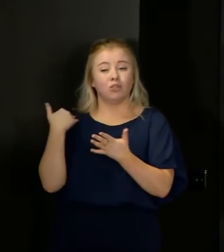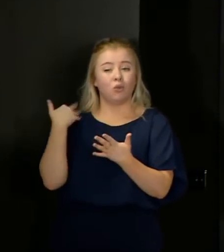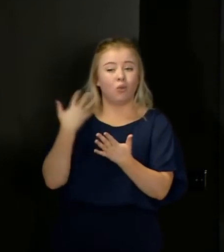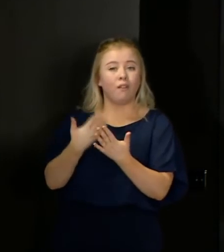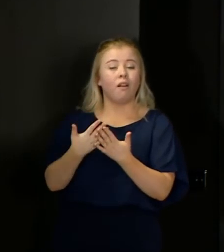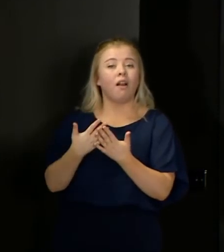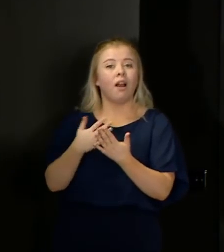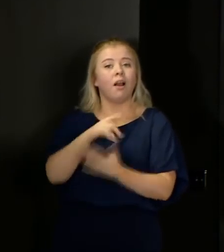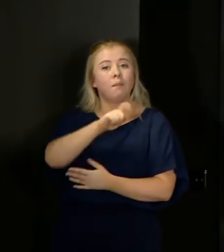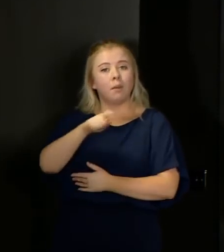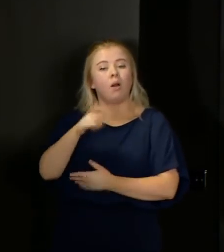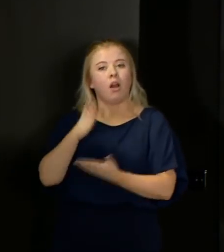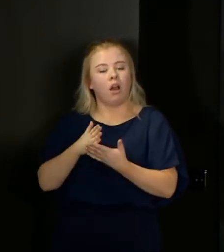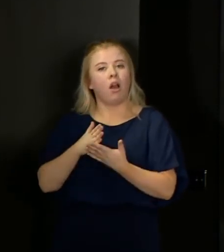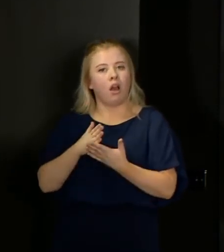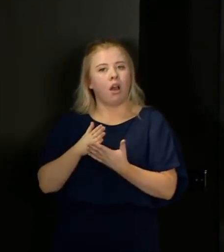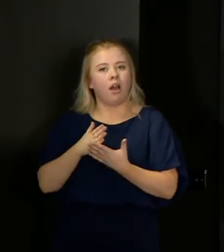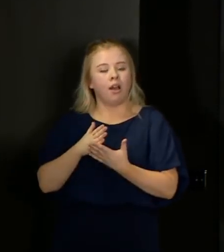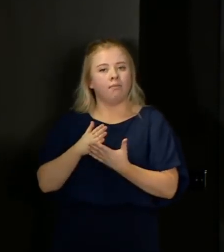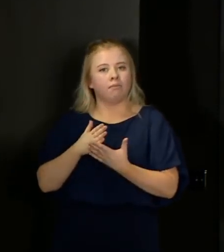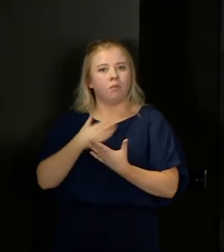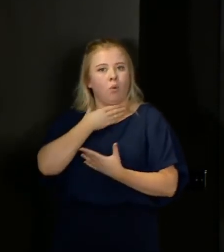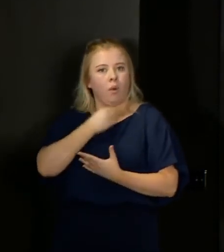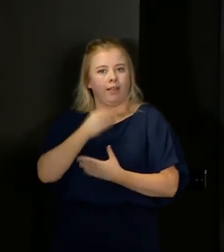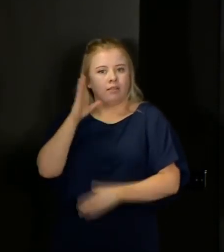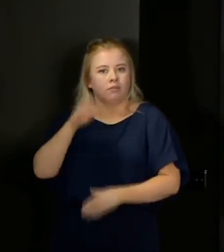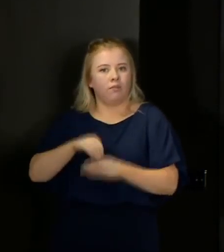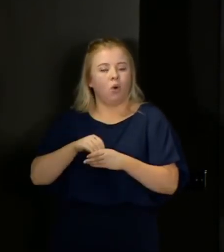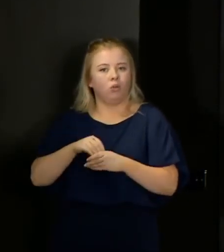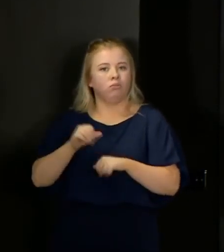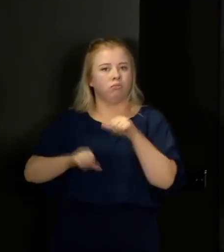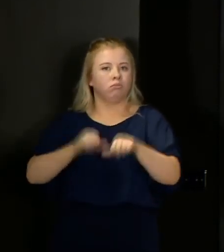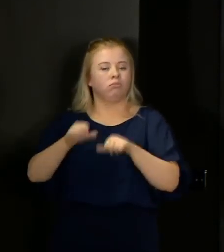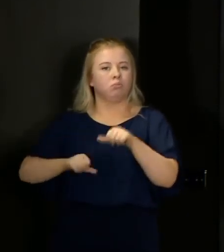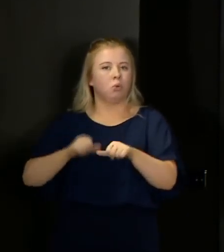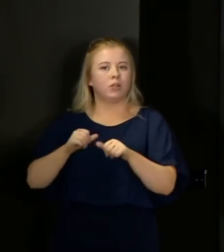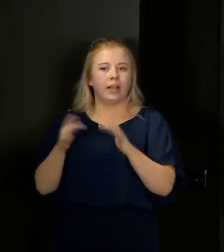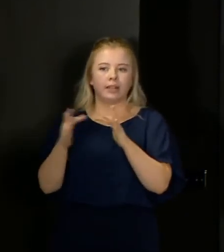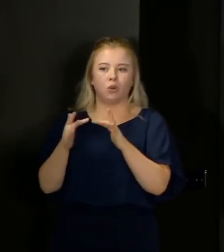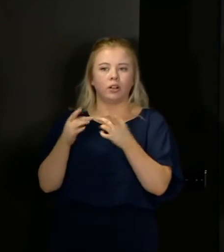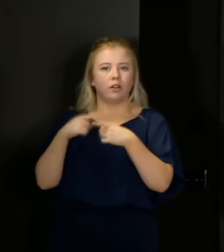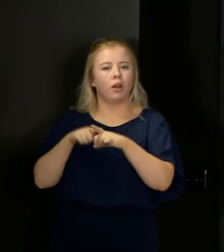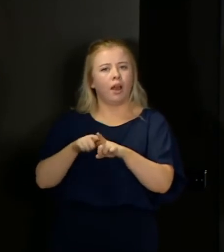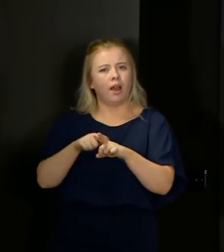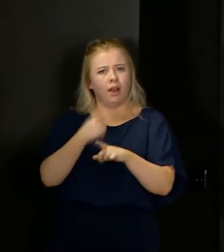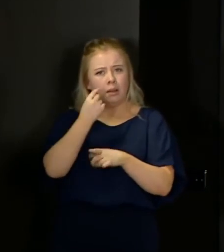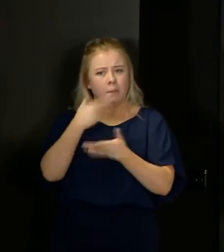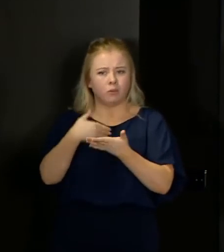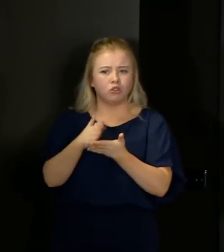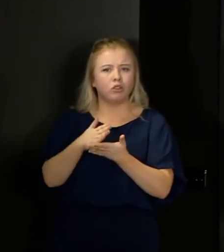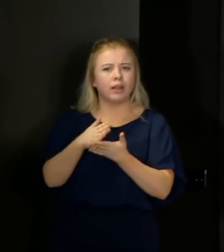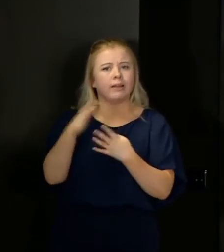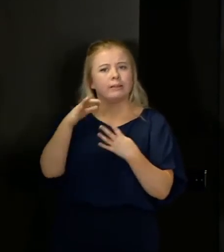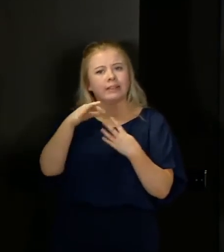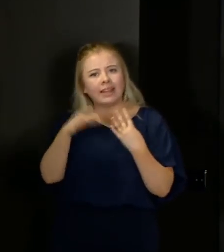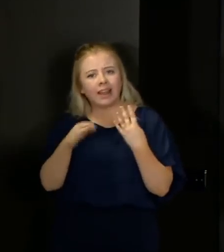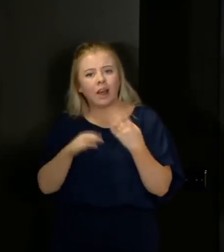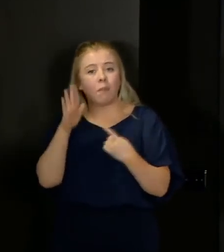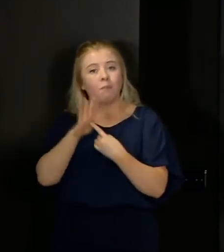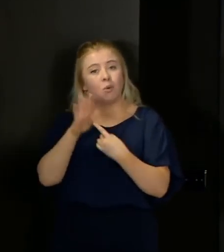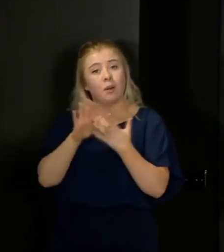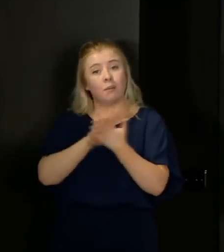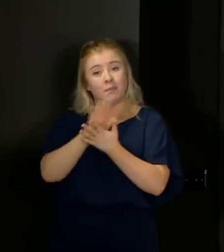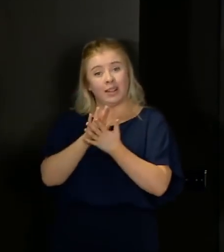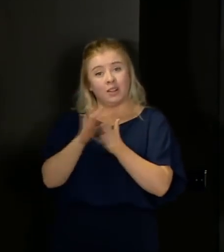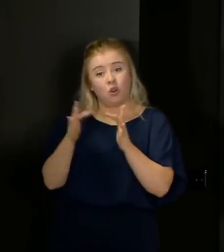been that people are very willing to participate in that contact tracing process and able to share the details that are important so that that contact